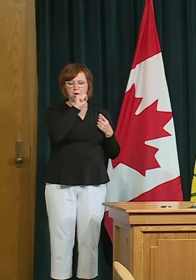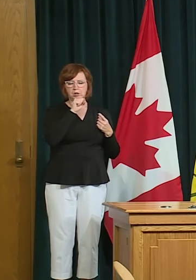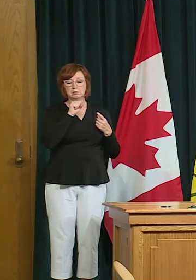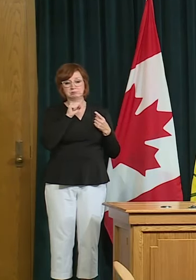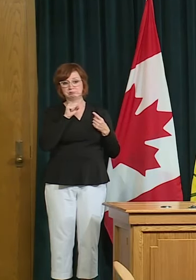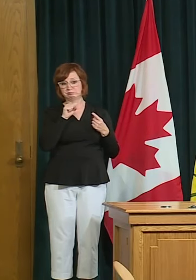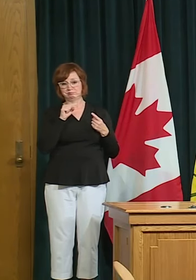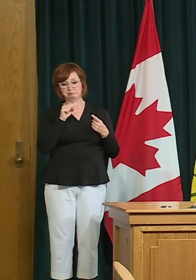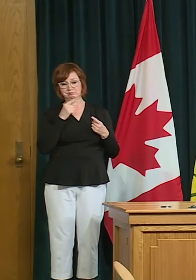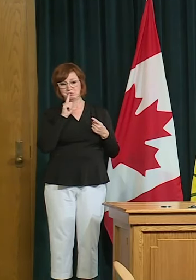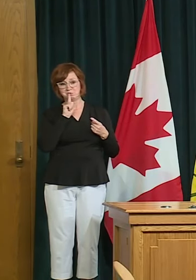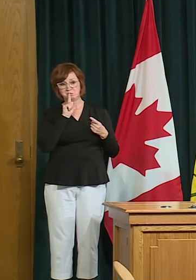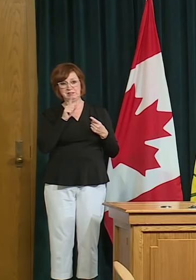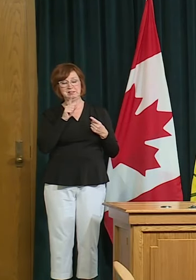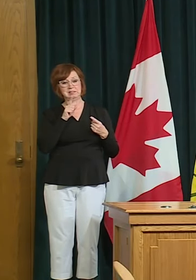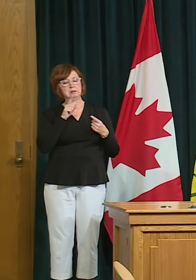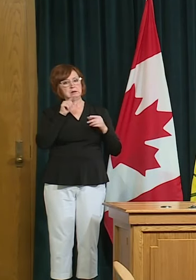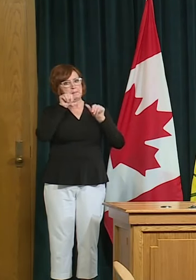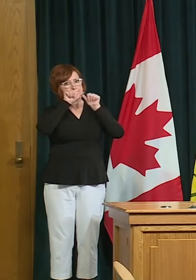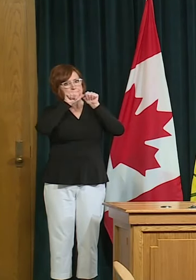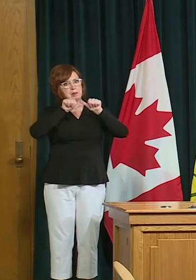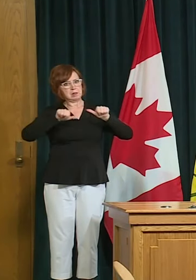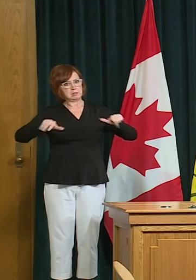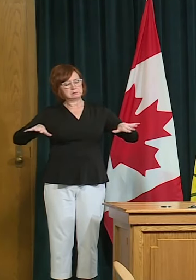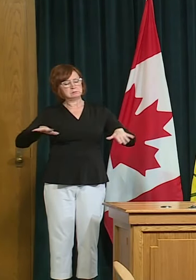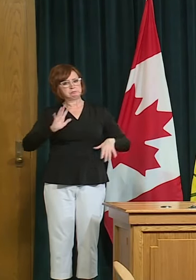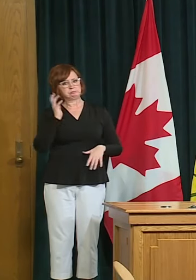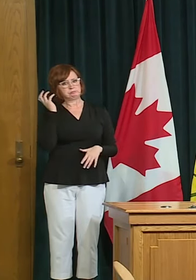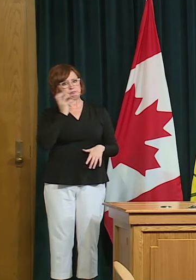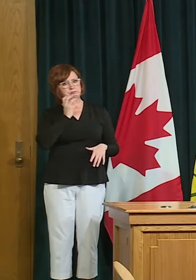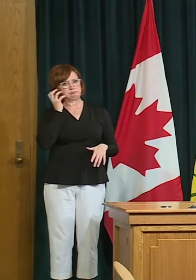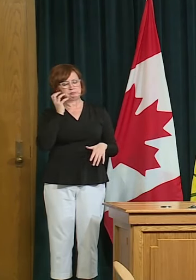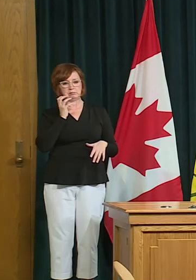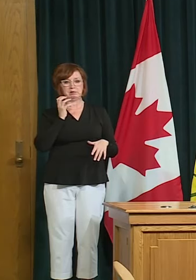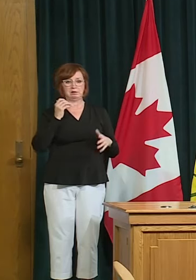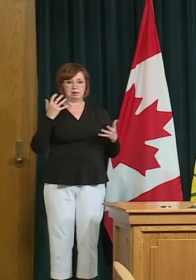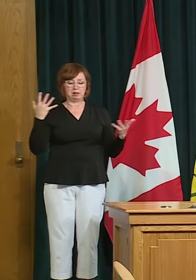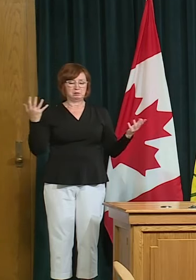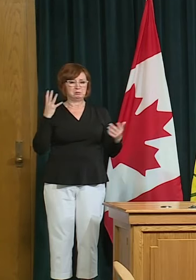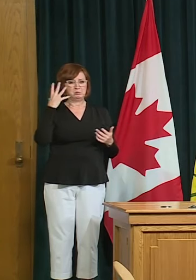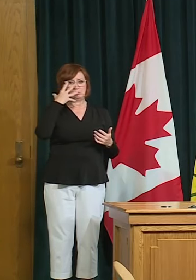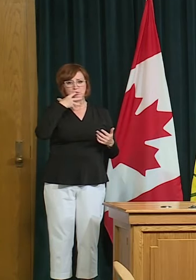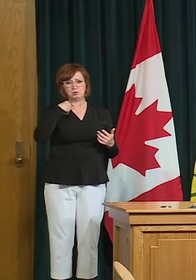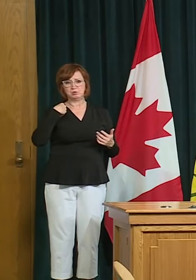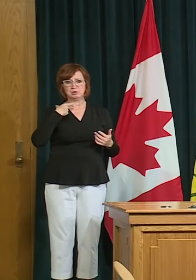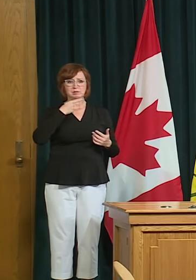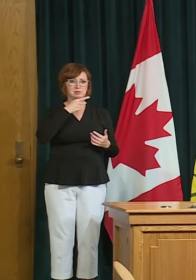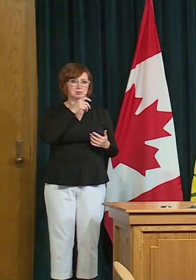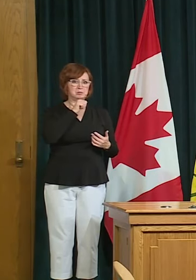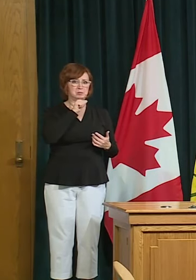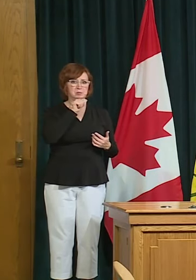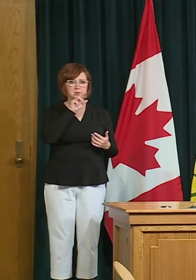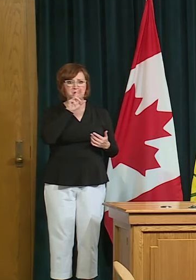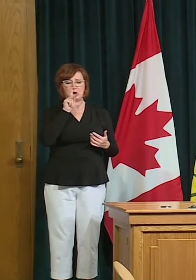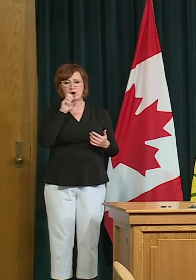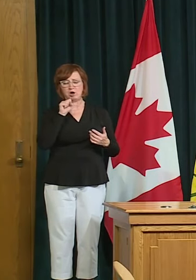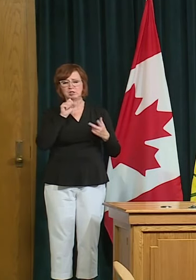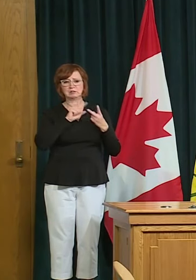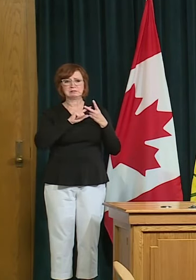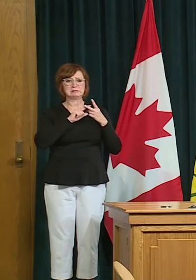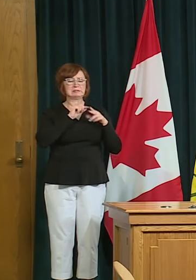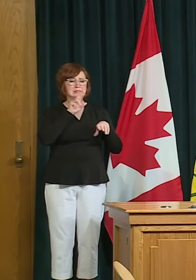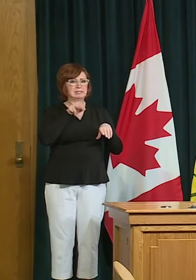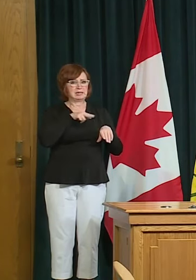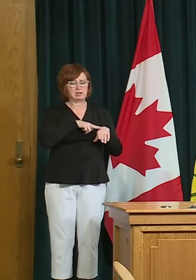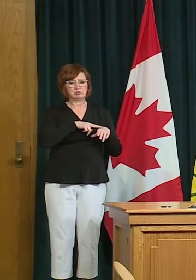spaces and apart from the play structures itself you know we have always encouraged outdoor activities even in march april as the weather